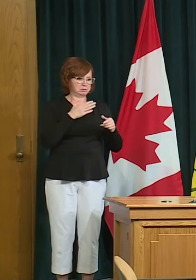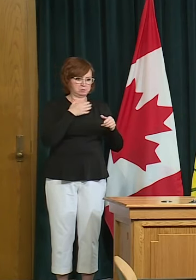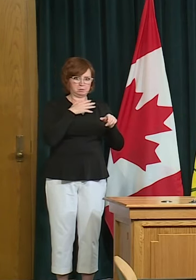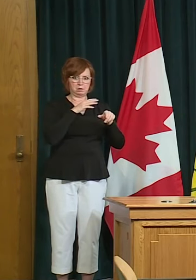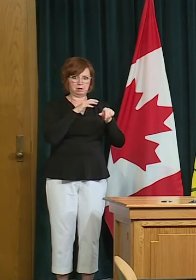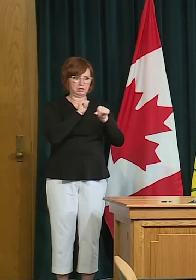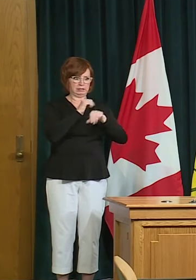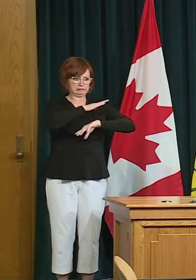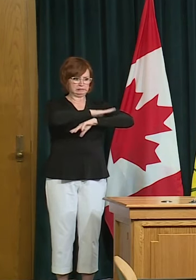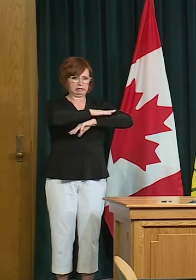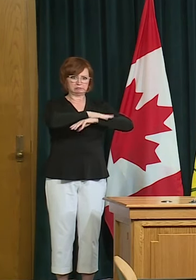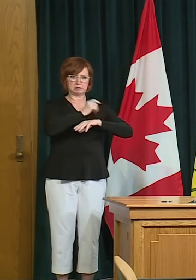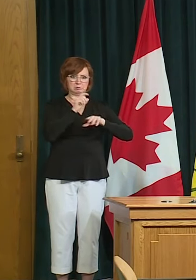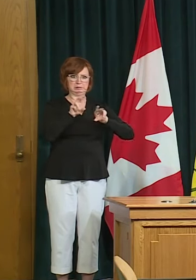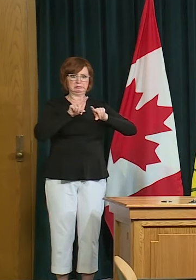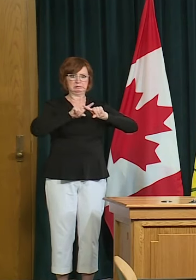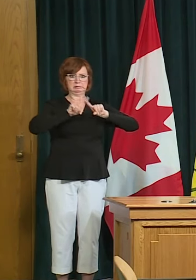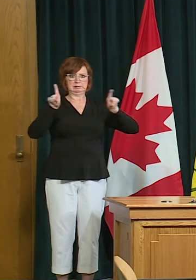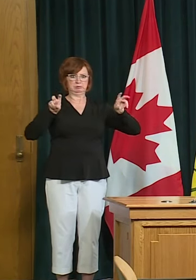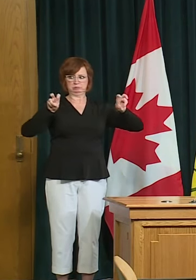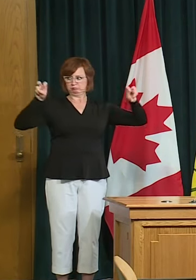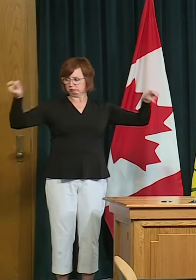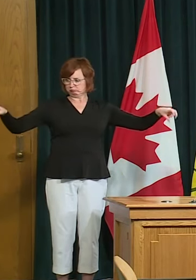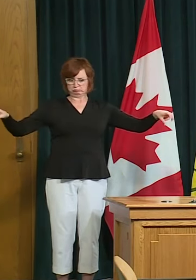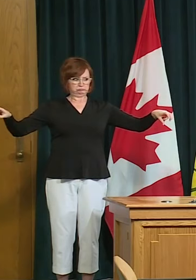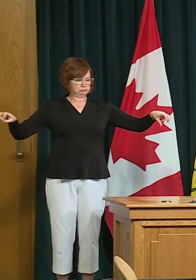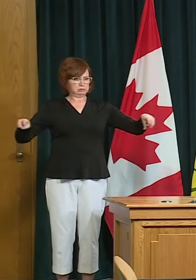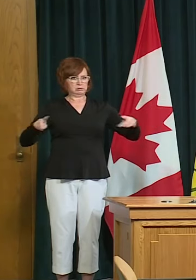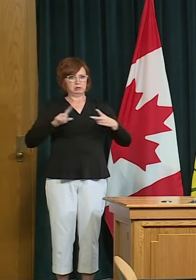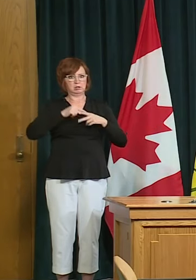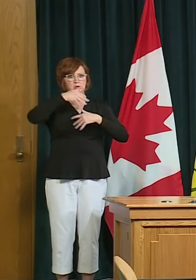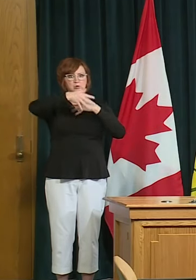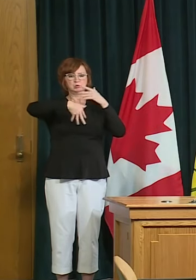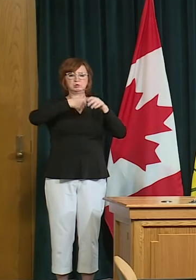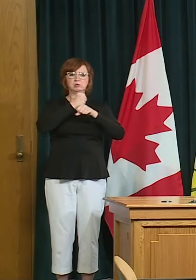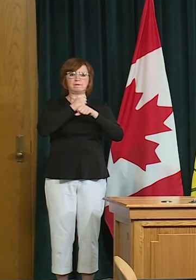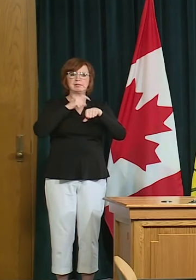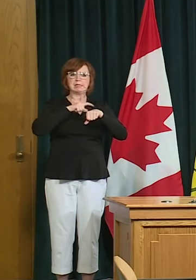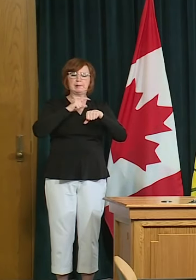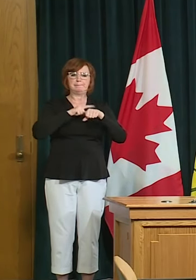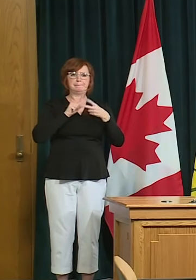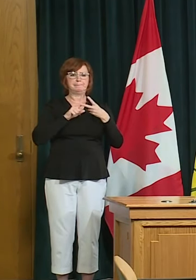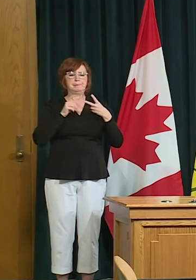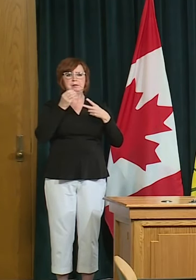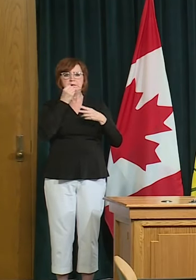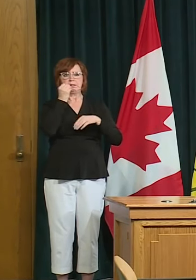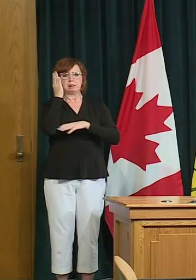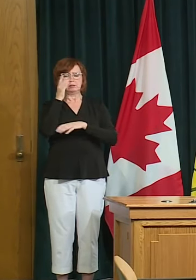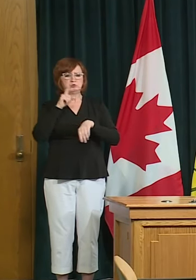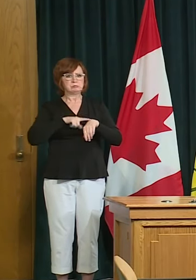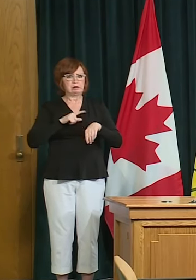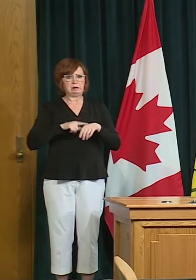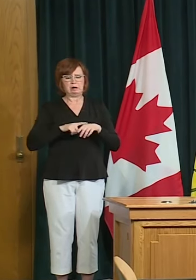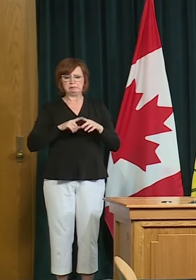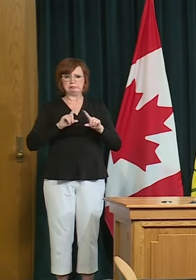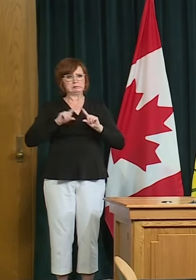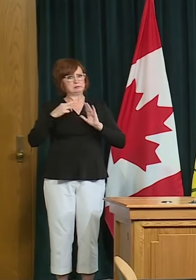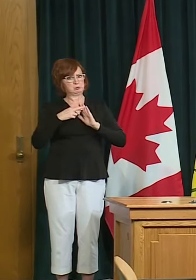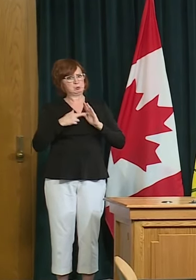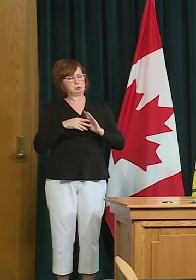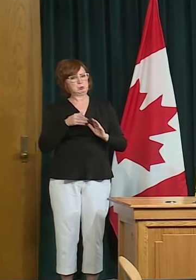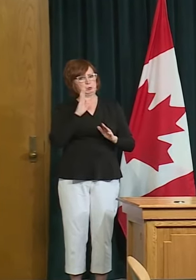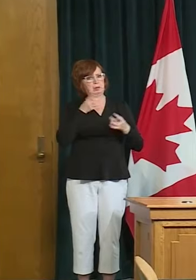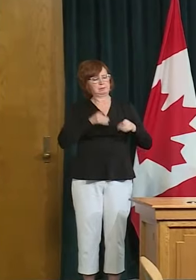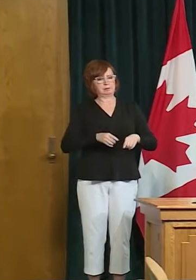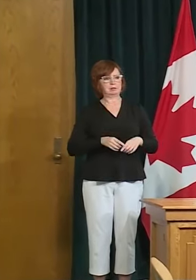you socialize in a safe way with your colleagues and i think all of that needs special care intention i would just add to that adam